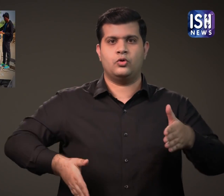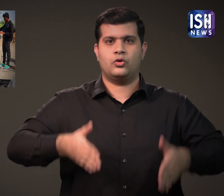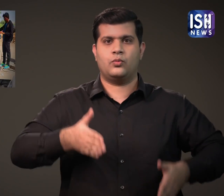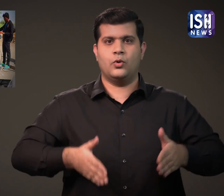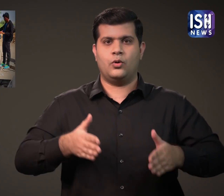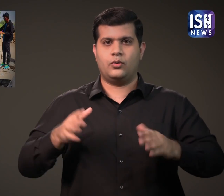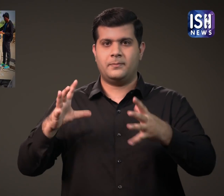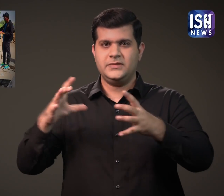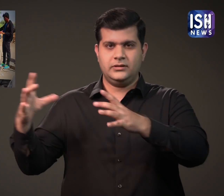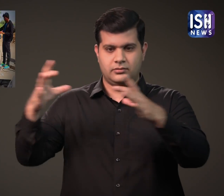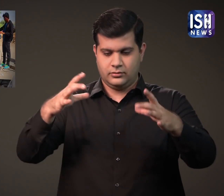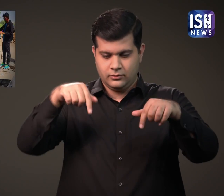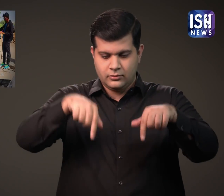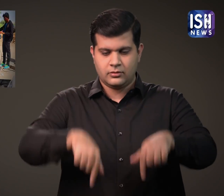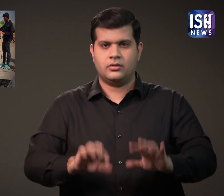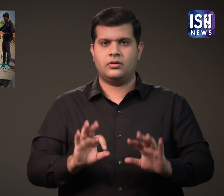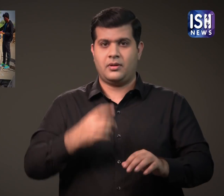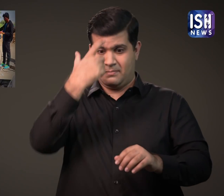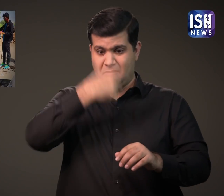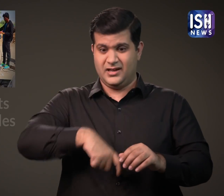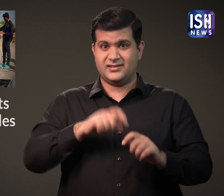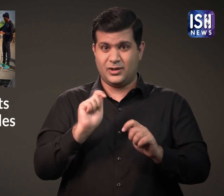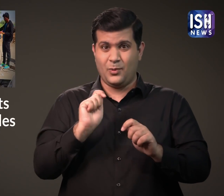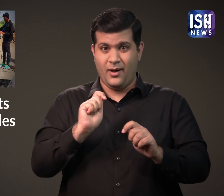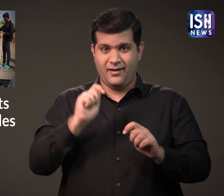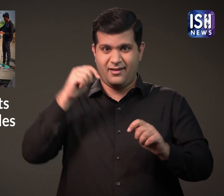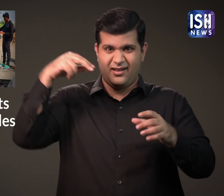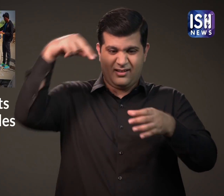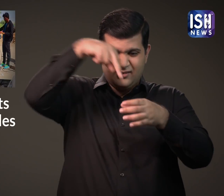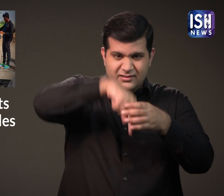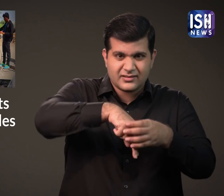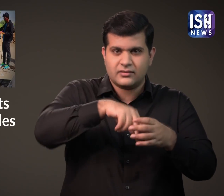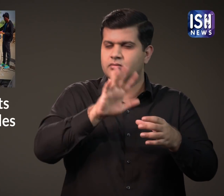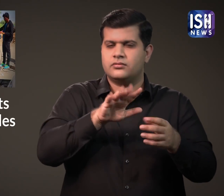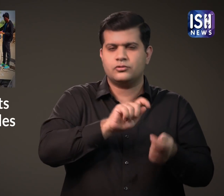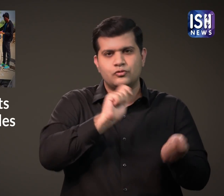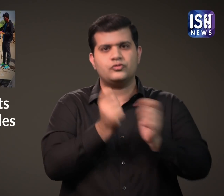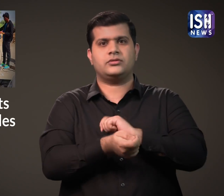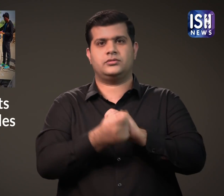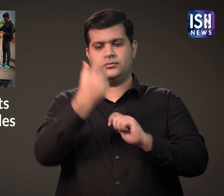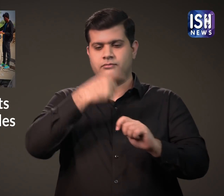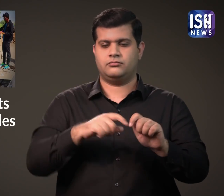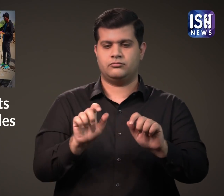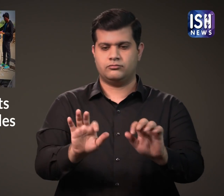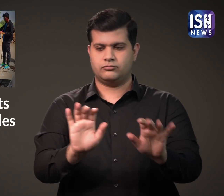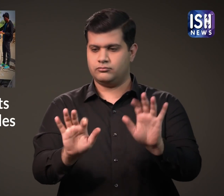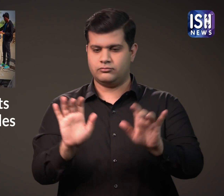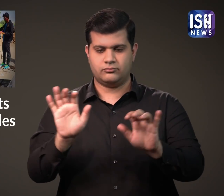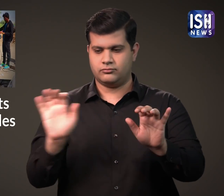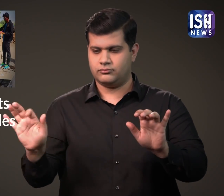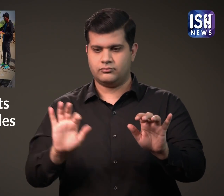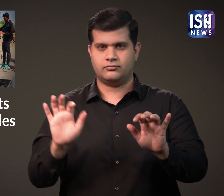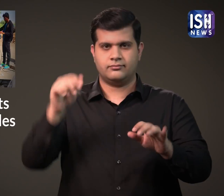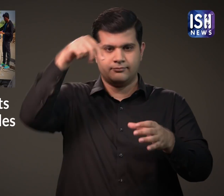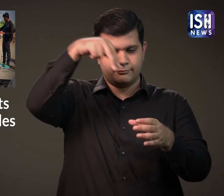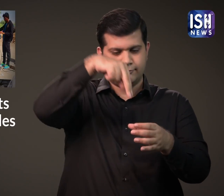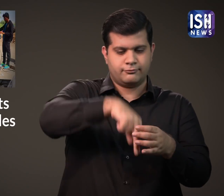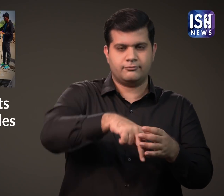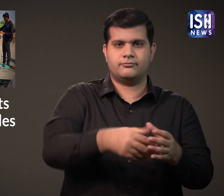it is better to use such robots. It replaces the manual scavenger and a person just needs to